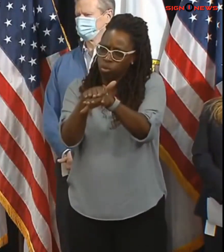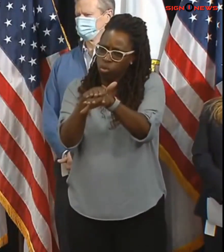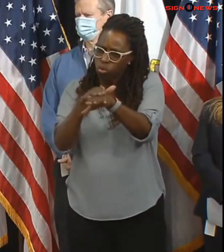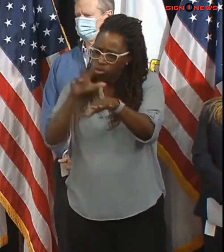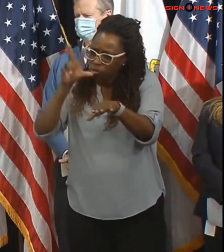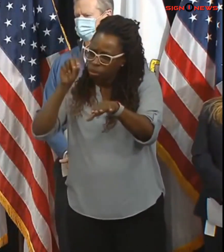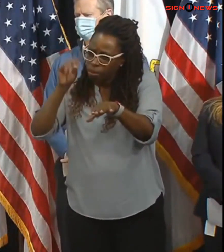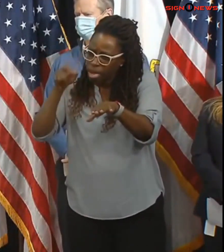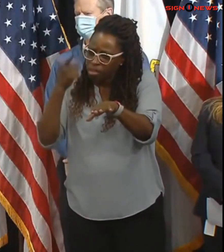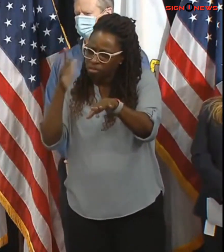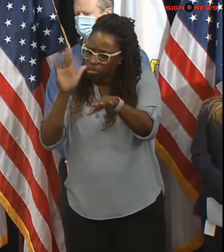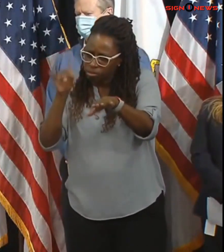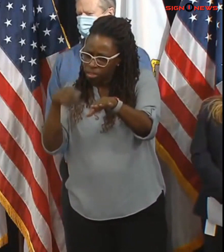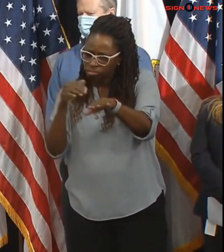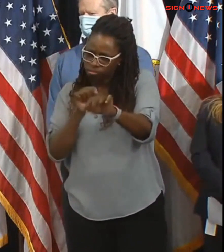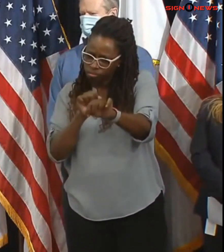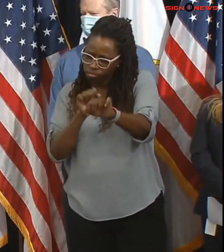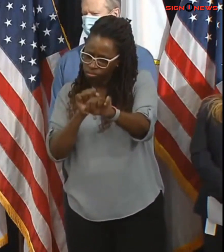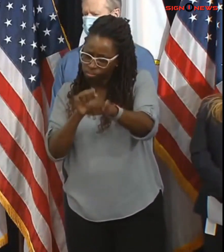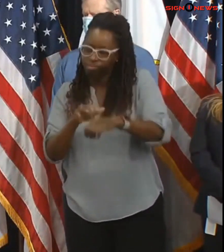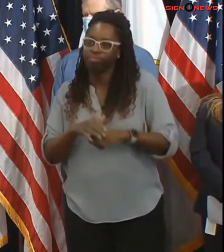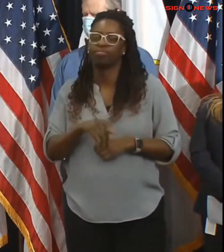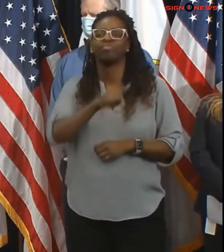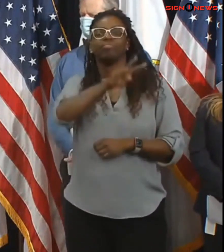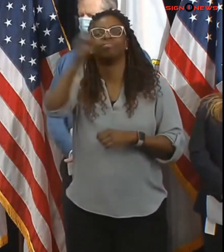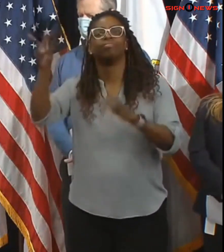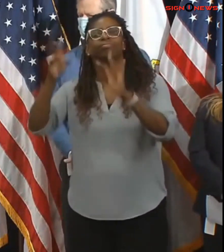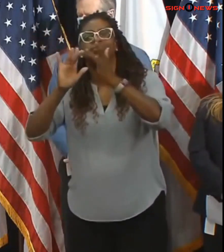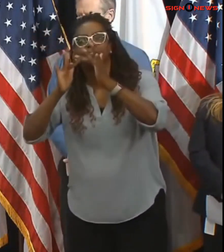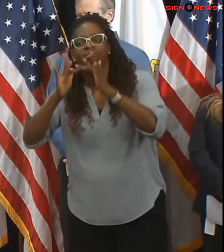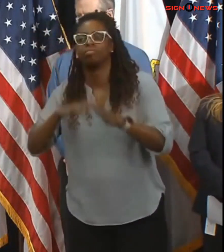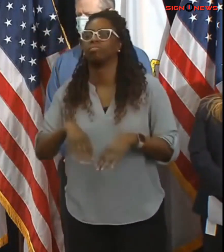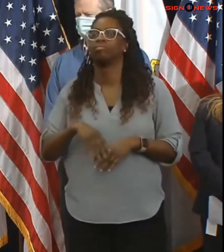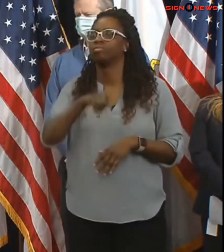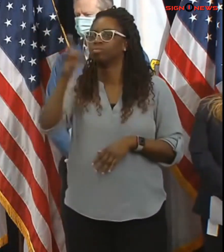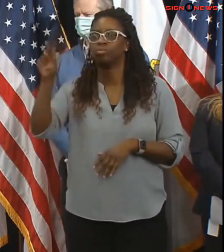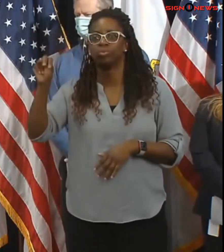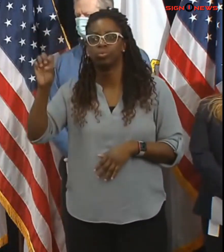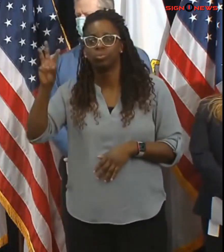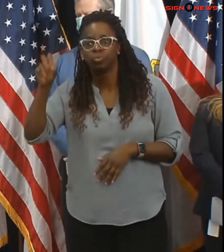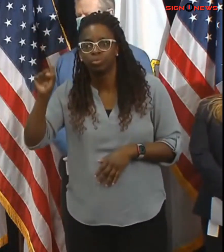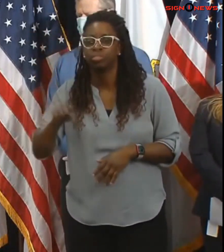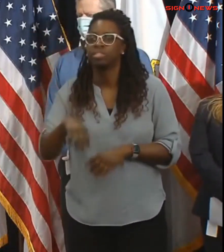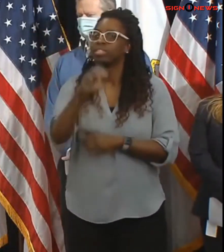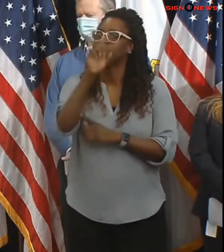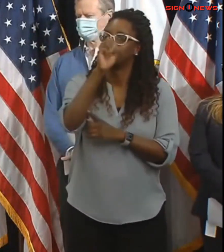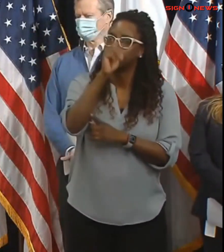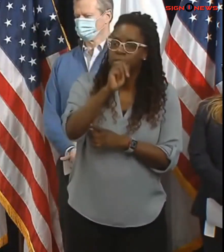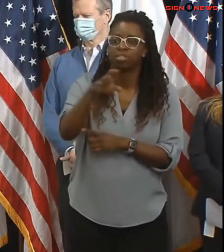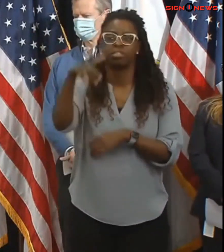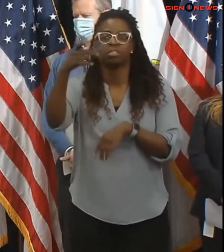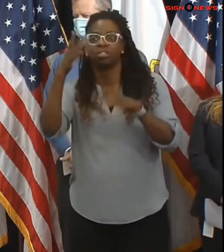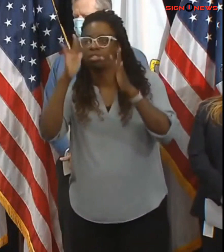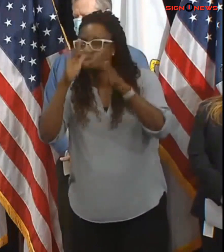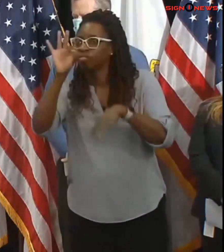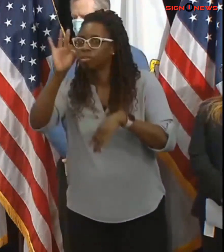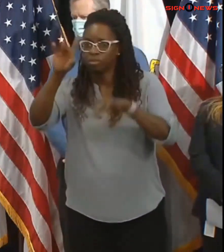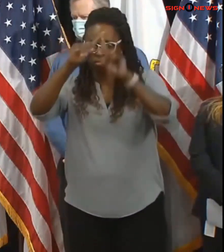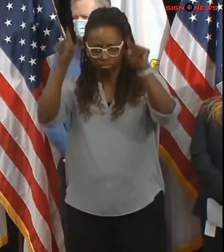updates the most important message i have to to deliver today is that everyone should avoid travel unless absolutely